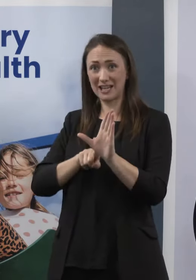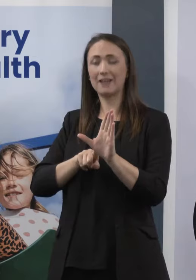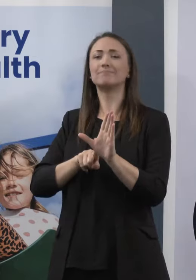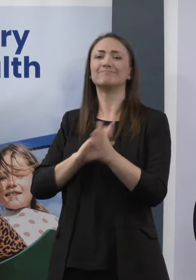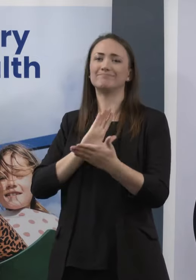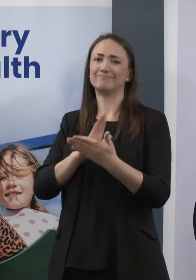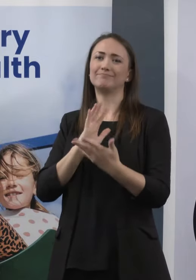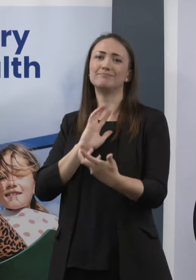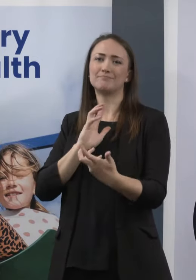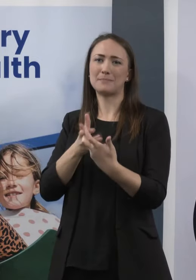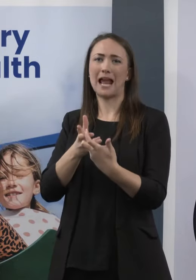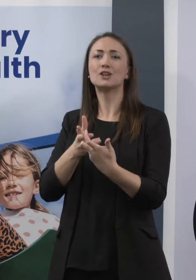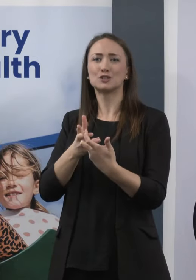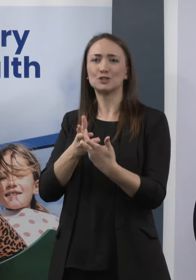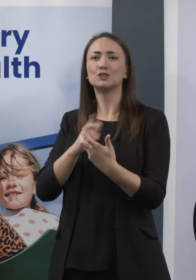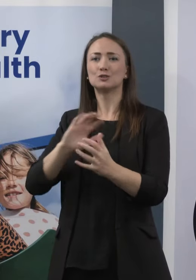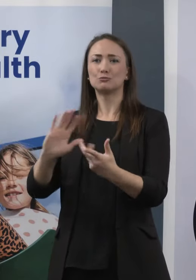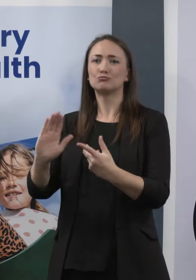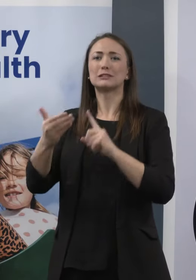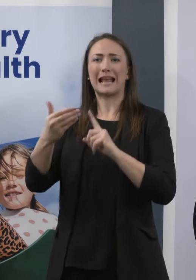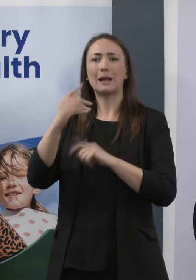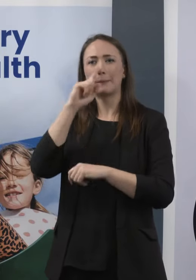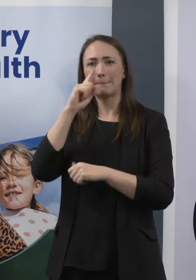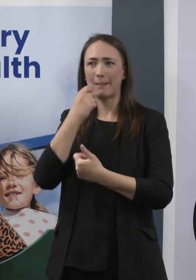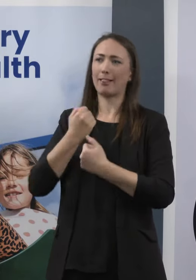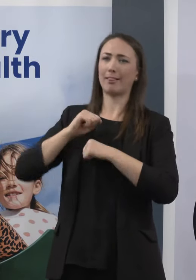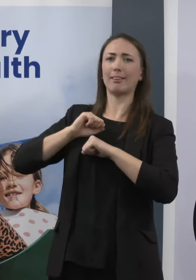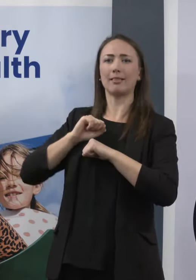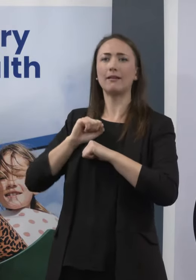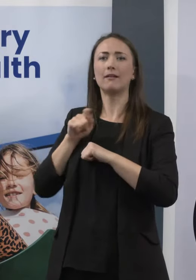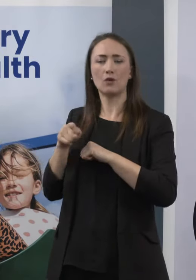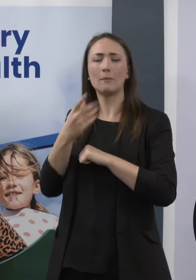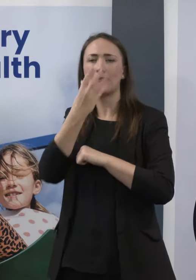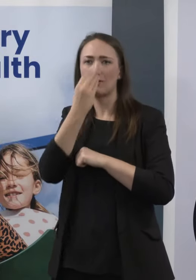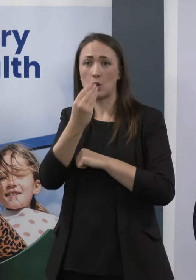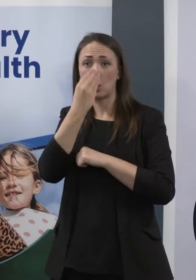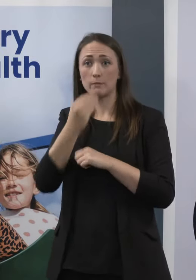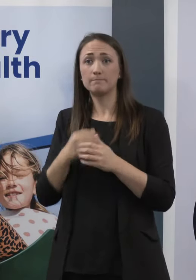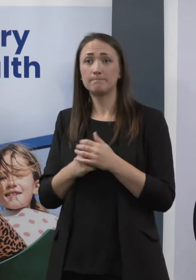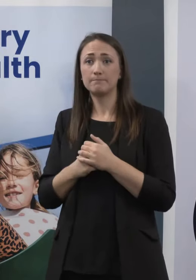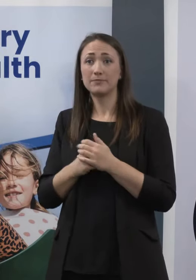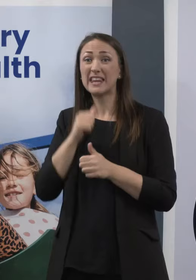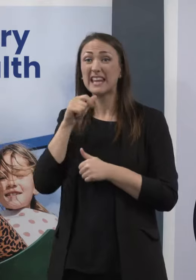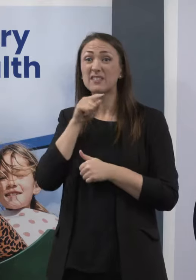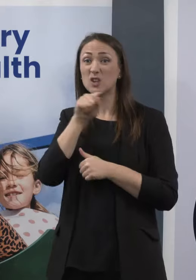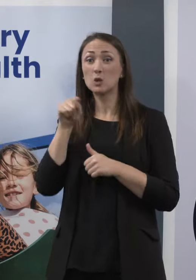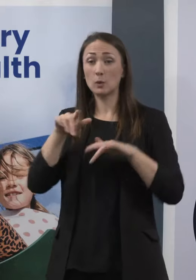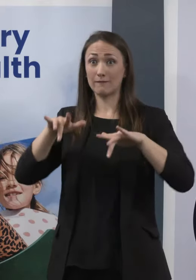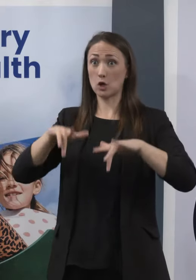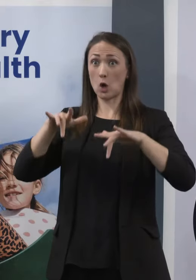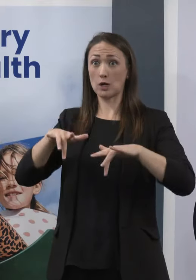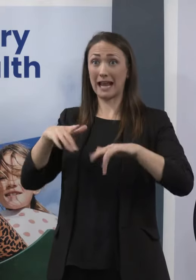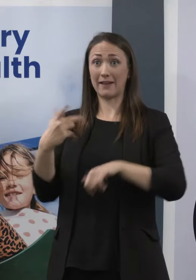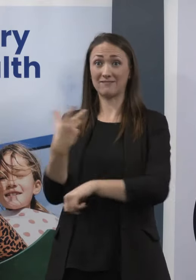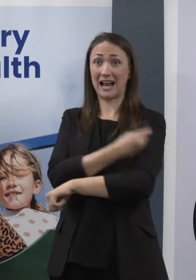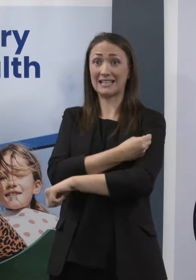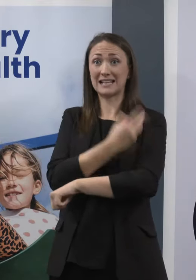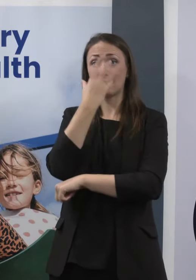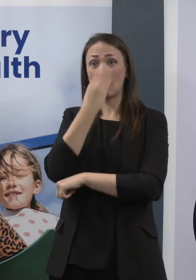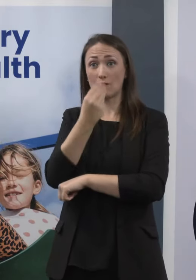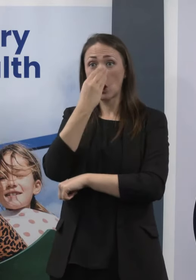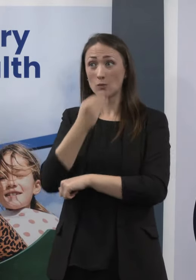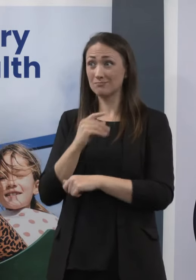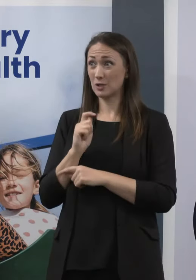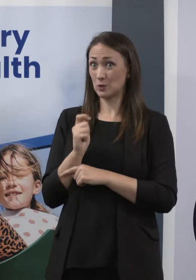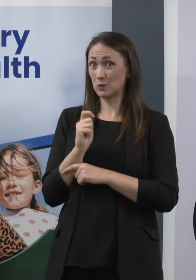out in the community. So yet another reason, if you haven't had your flu vaccine, and we're approaching a million doses having been ministered, we've got